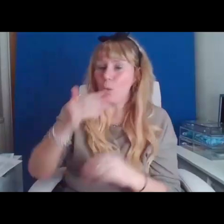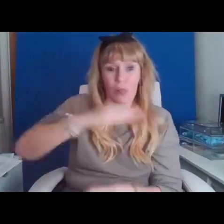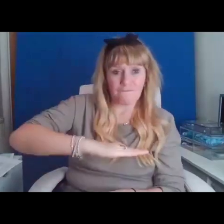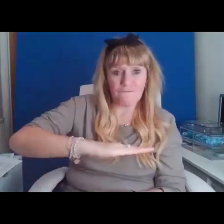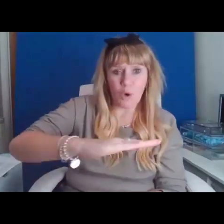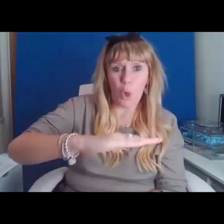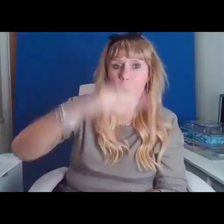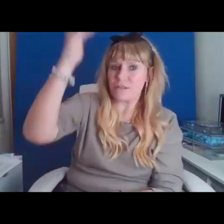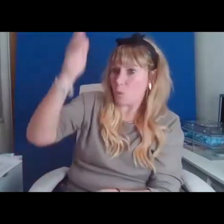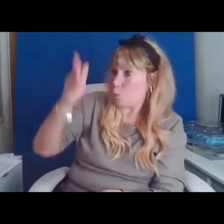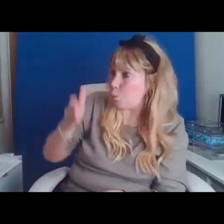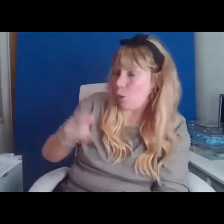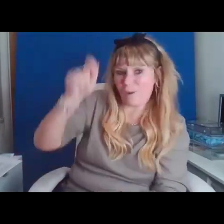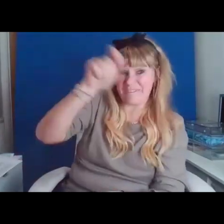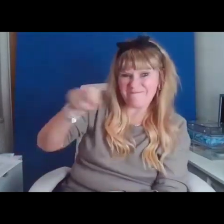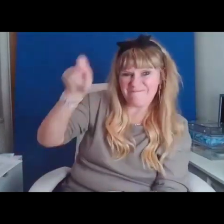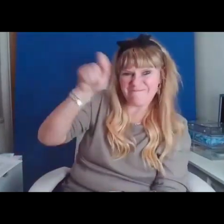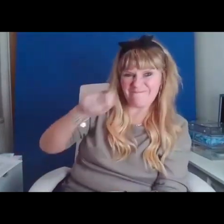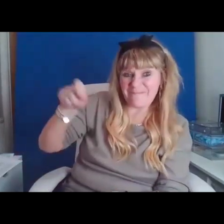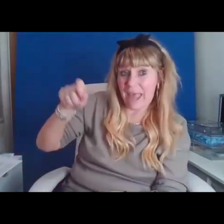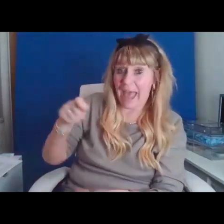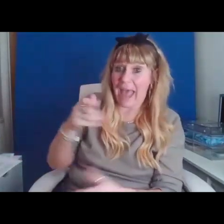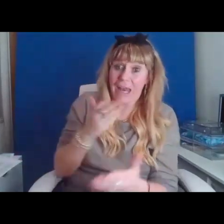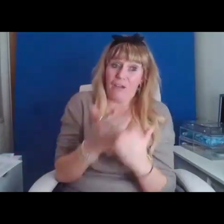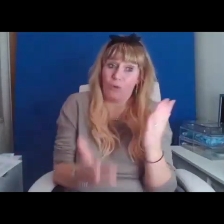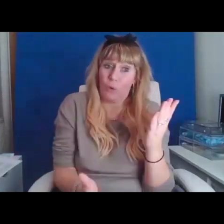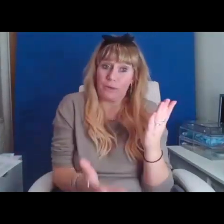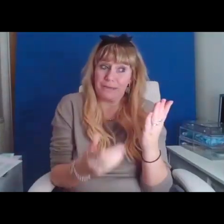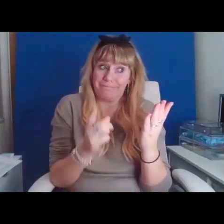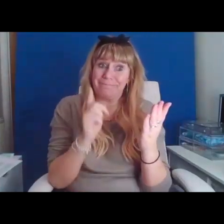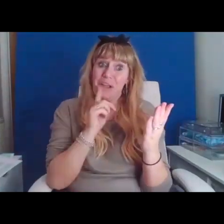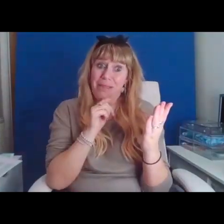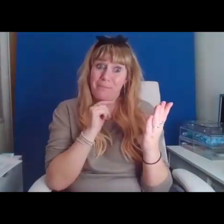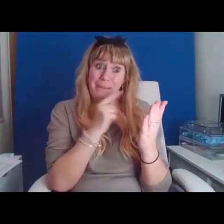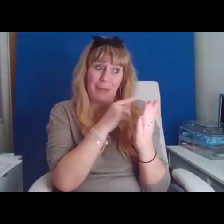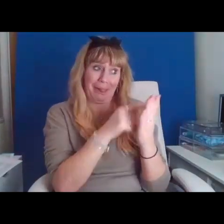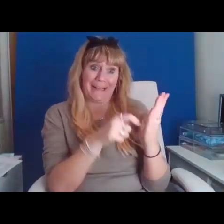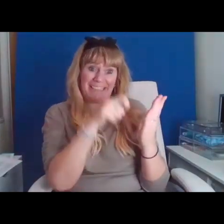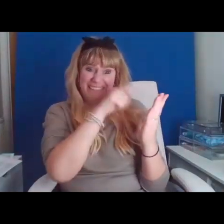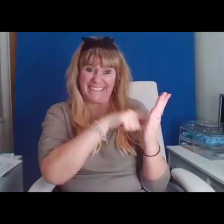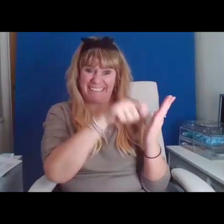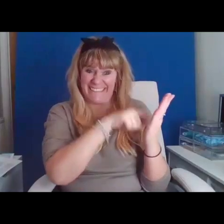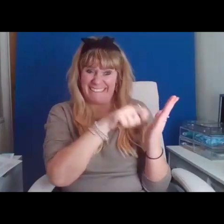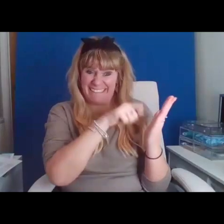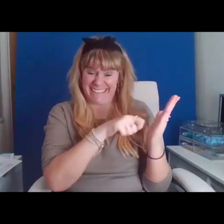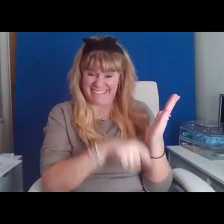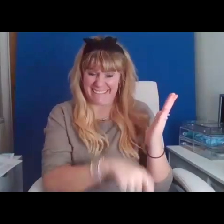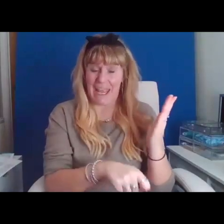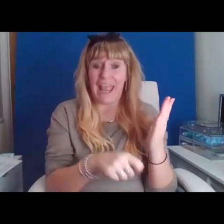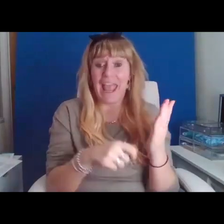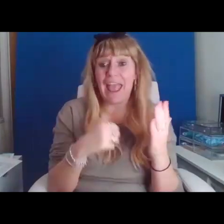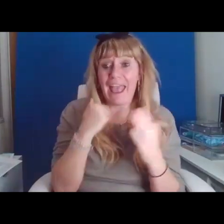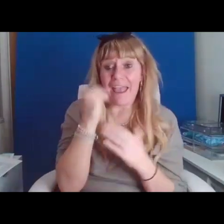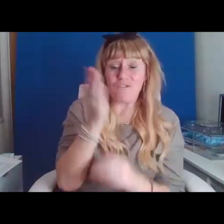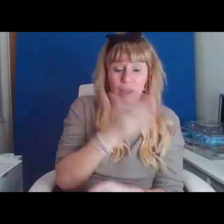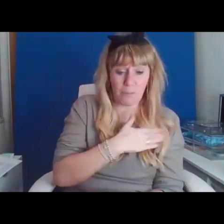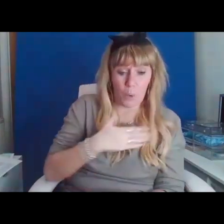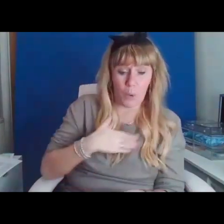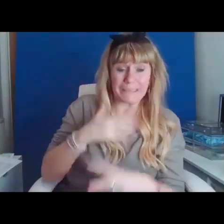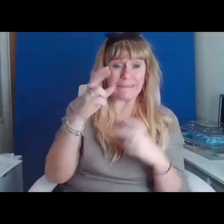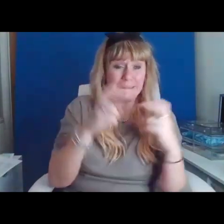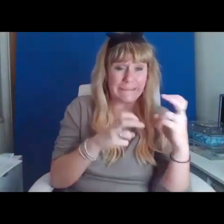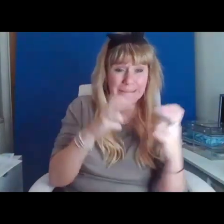yes, occasionally other people's. Every morning became a battle between me, mum and the